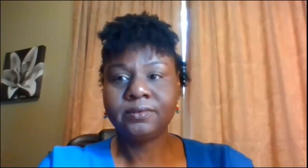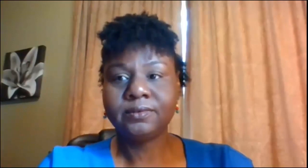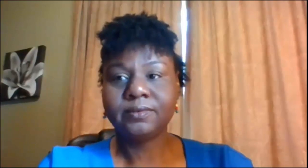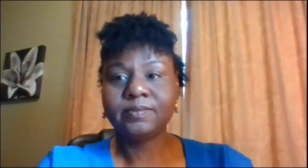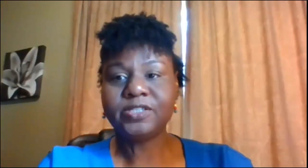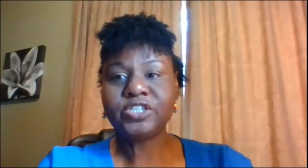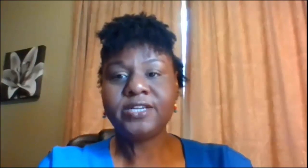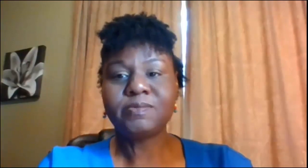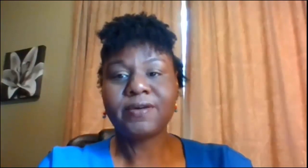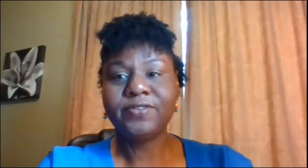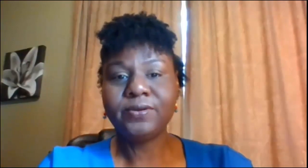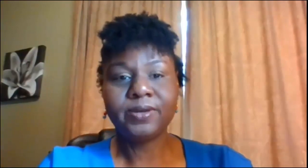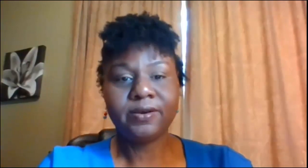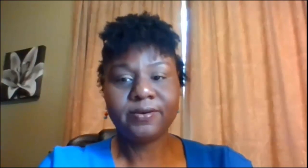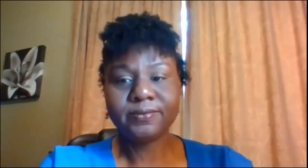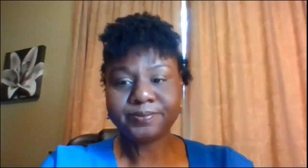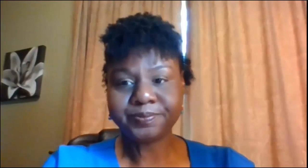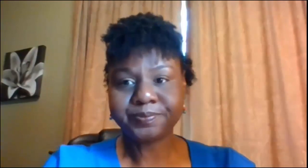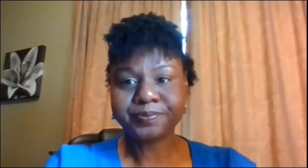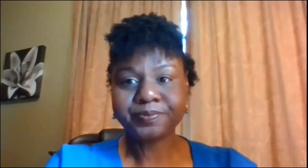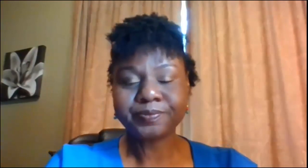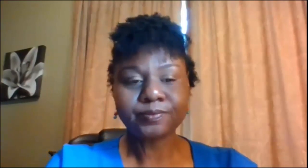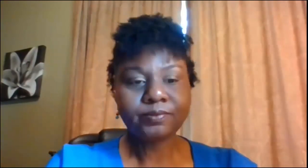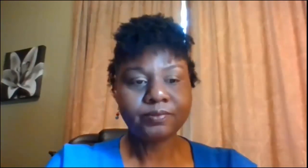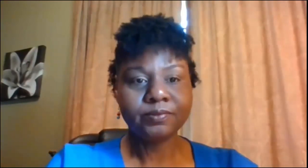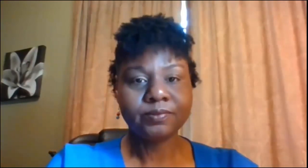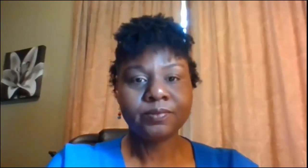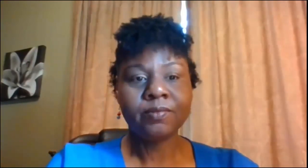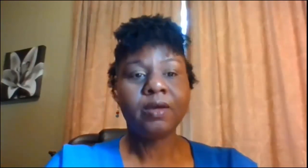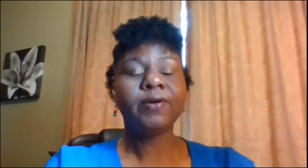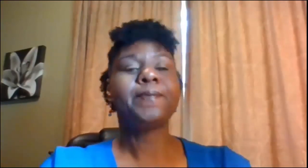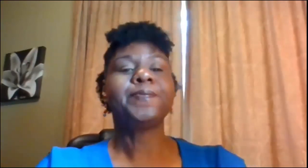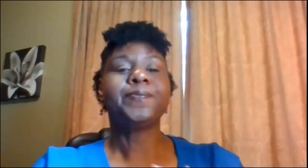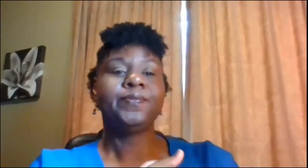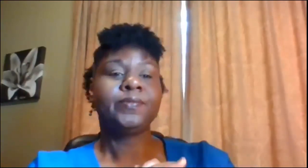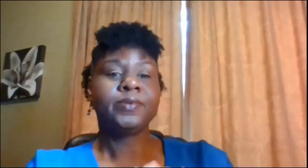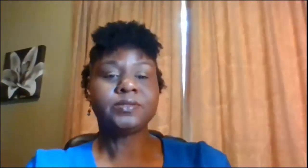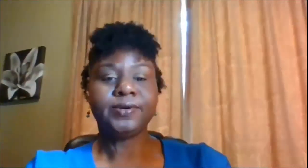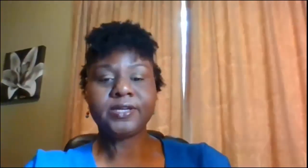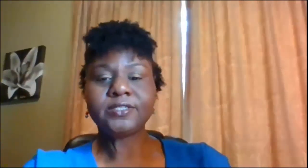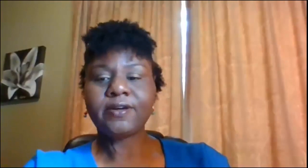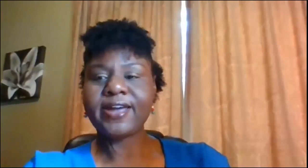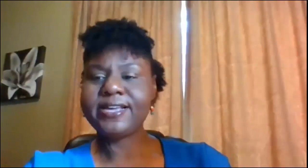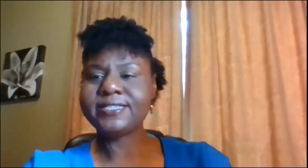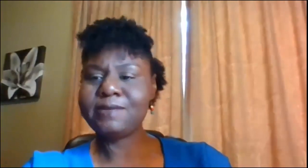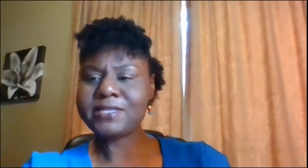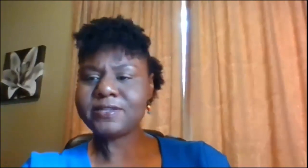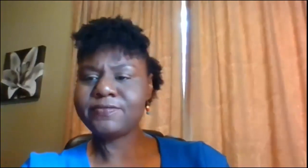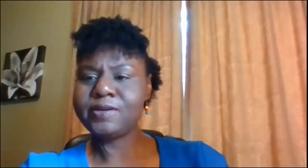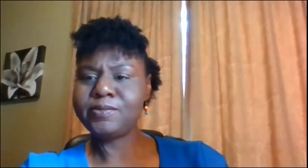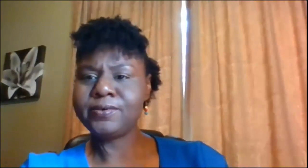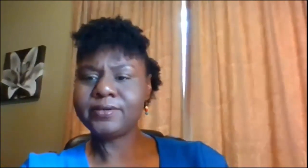let me change my view here okay so we're gonna start I can't see myself anymore